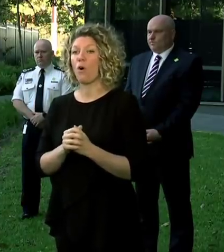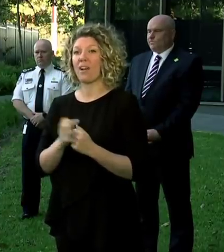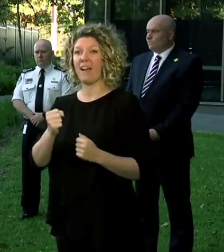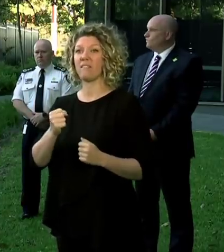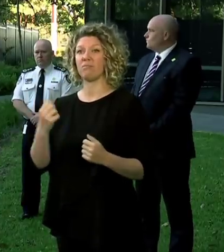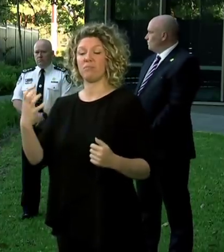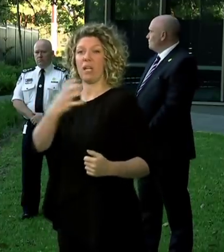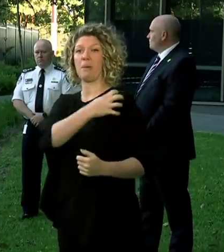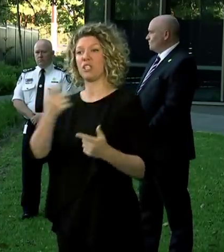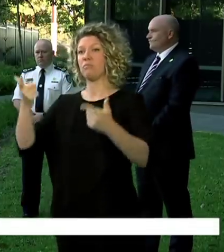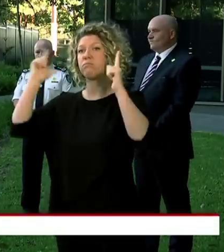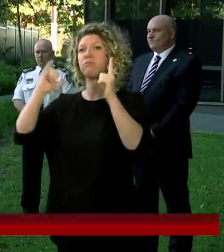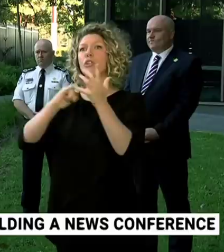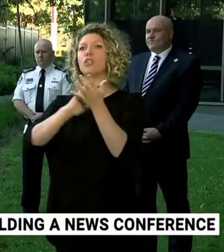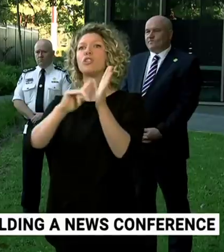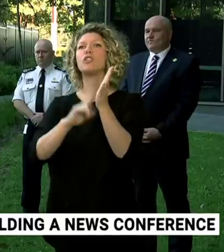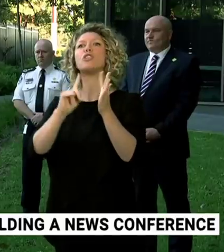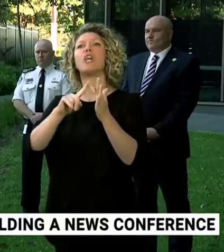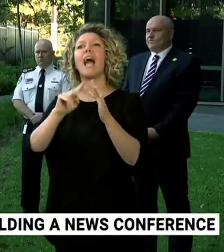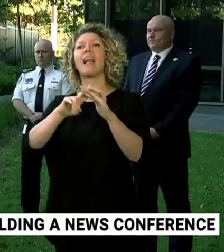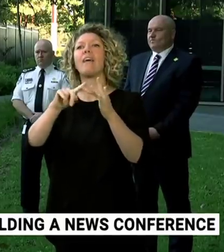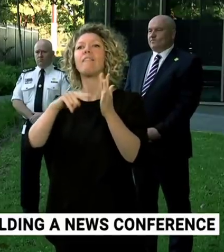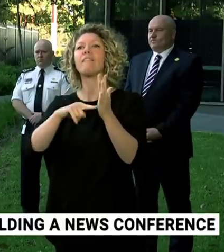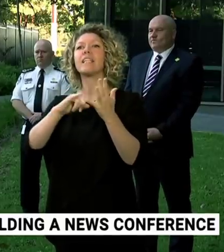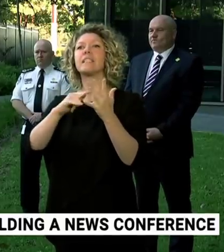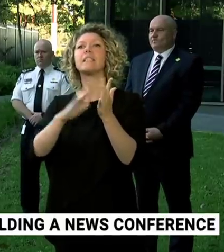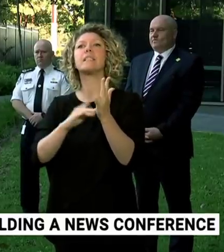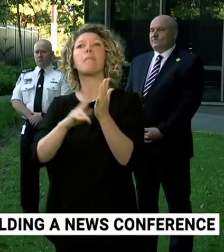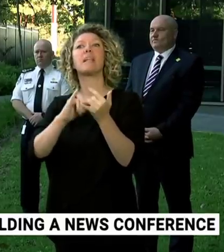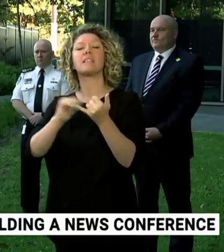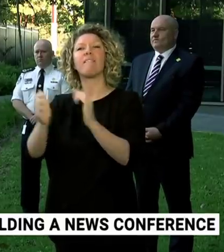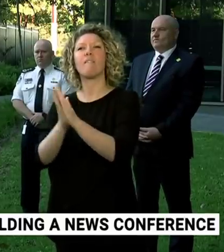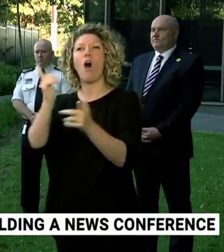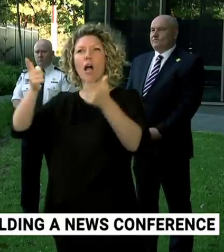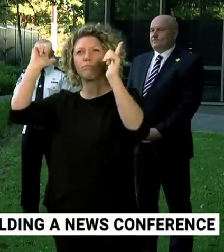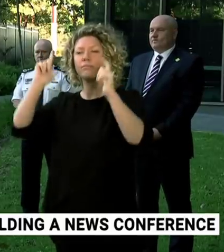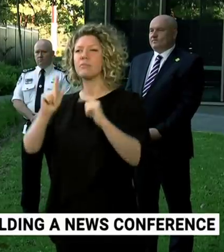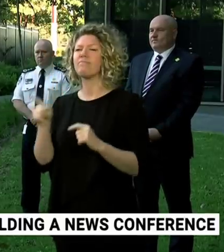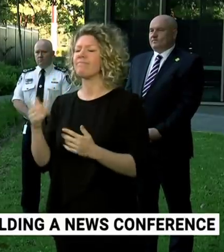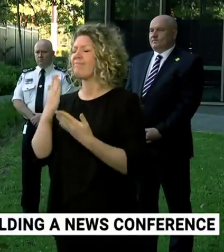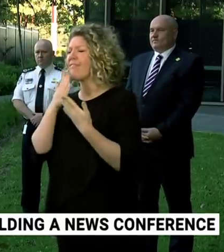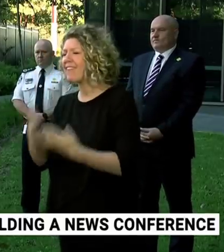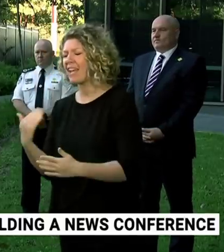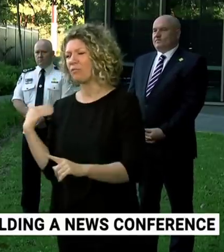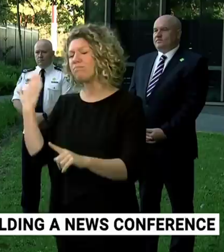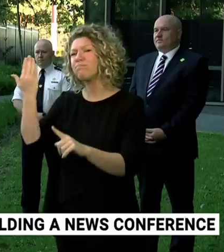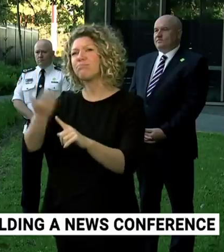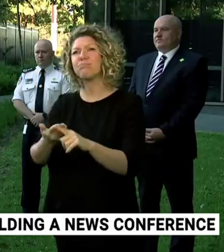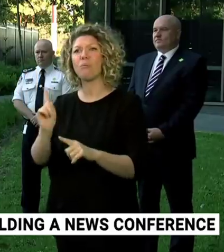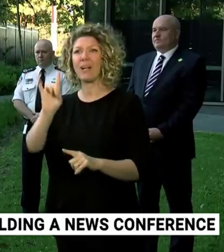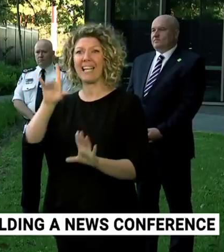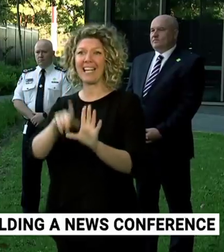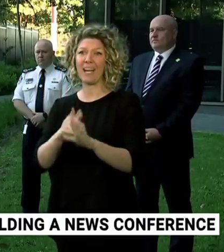Fitzsimmons and with an eye to recovery I wanted to firstly thank and acknowledge him for his decade-long service in the